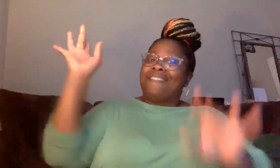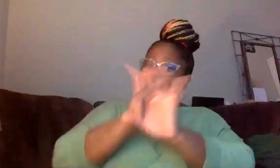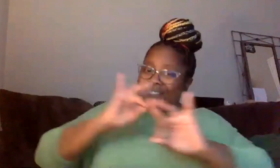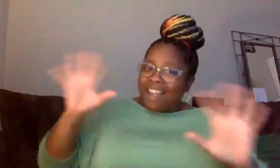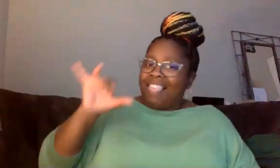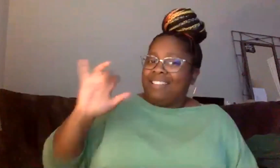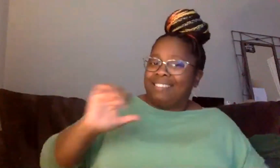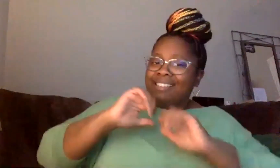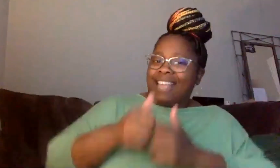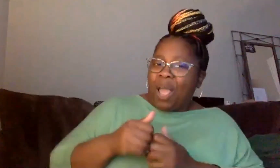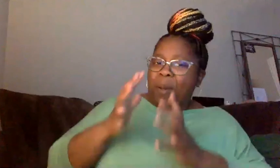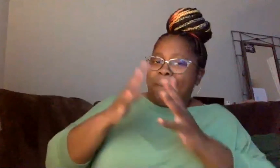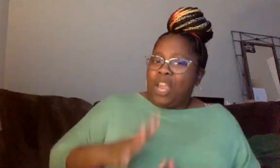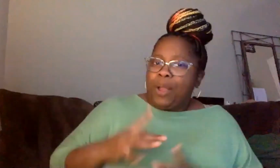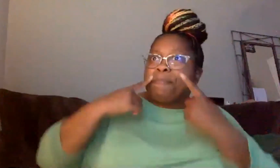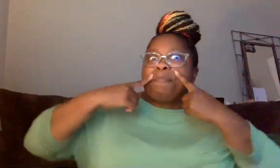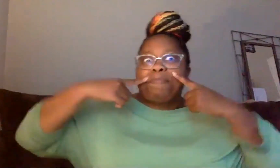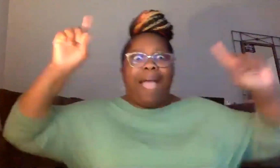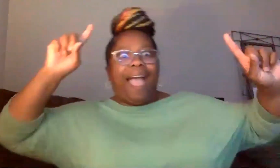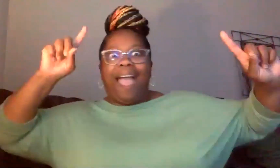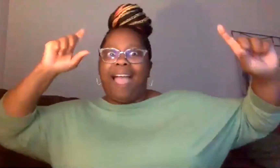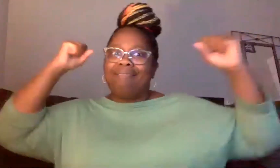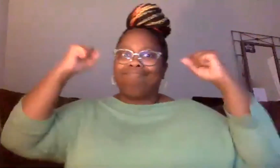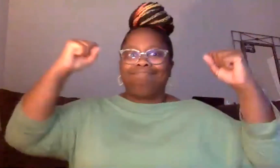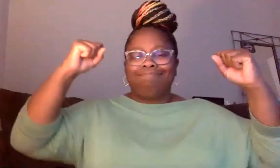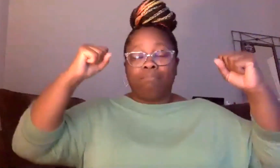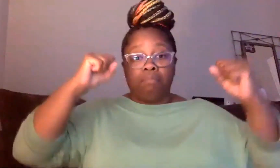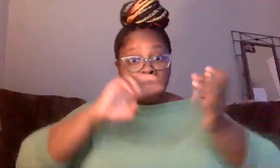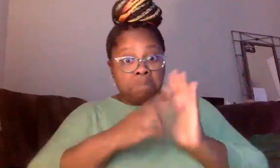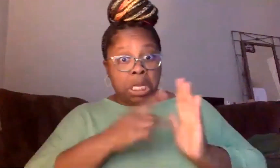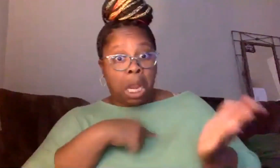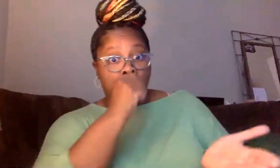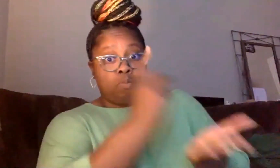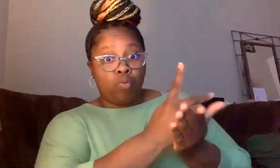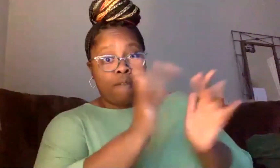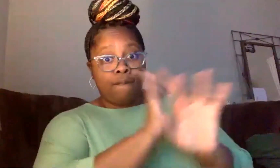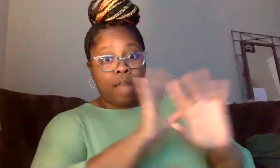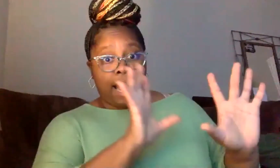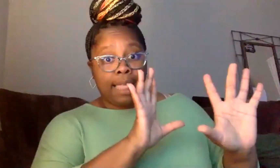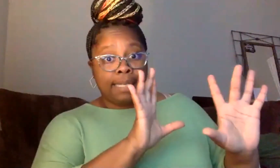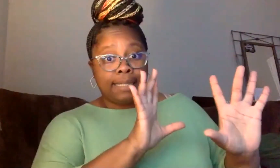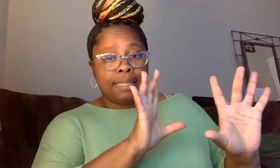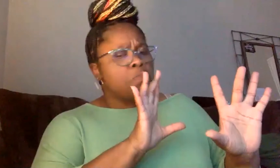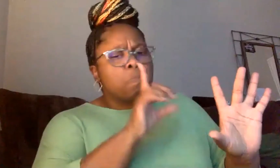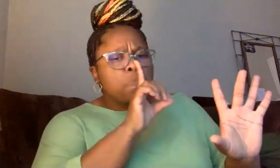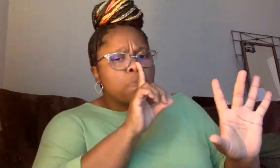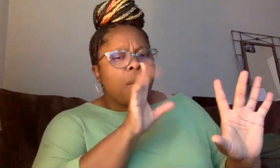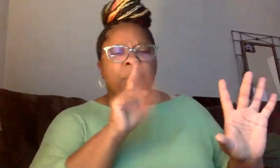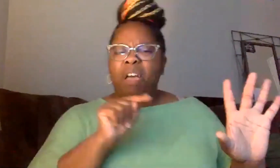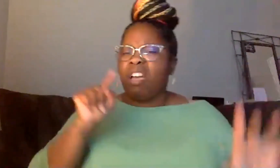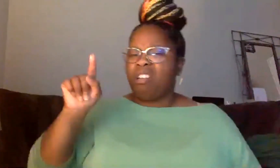have achieved its goals and dreams. So what am I saying? I'm not saying I'm condemning violence, but why are they different?